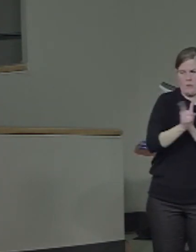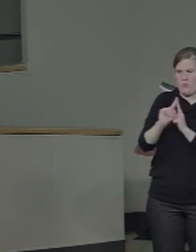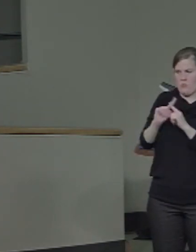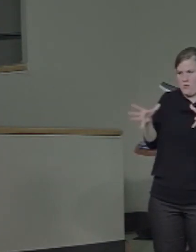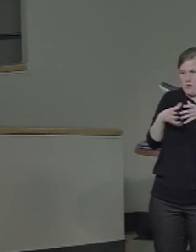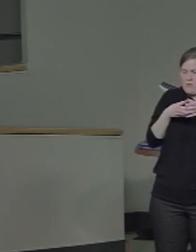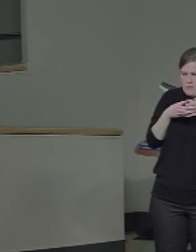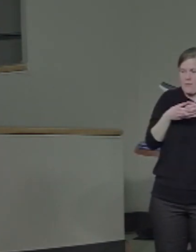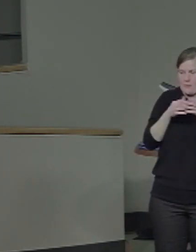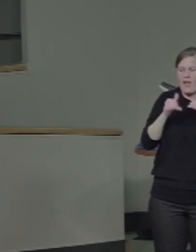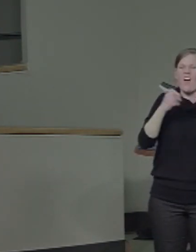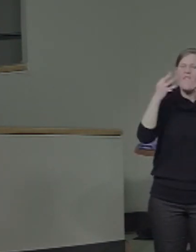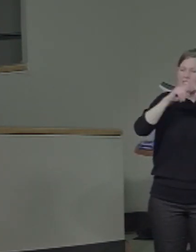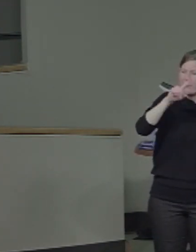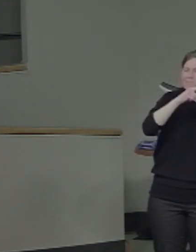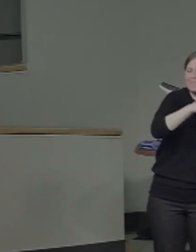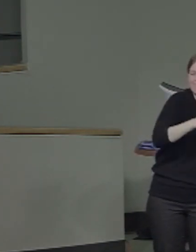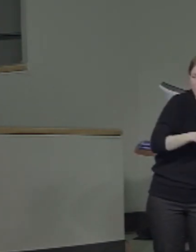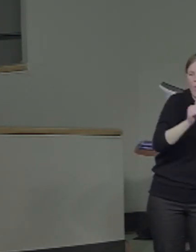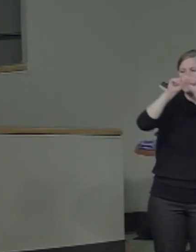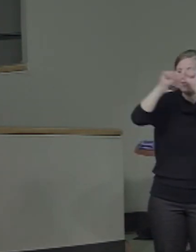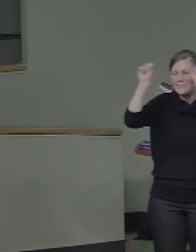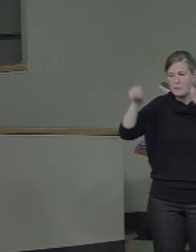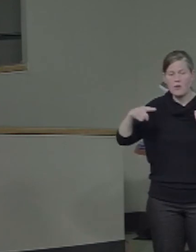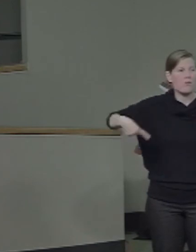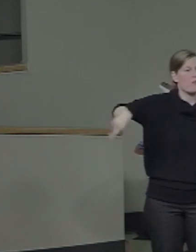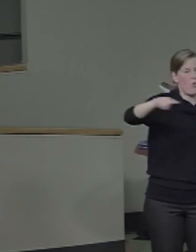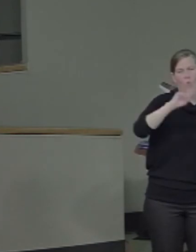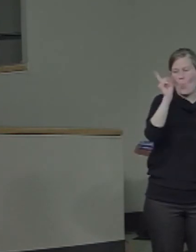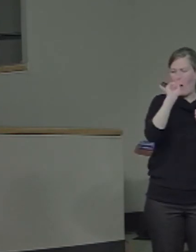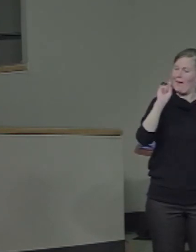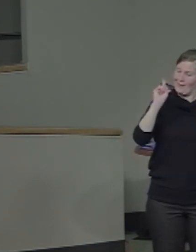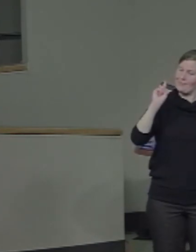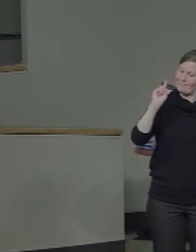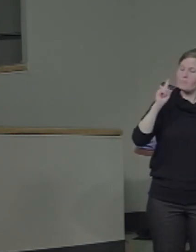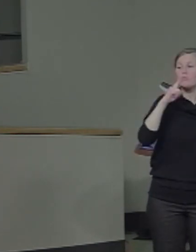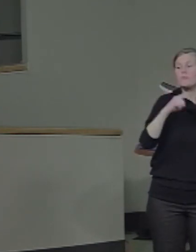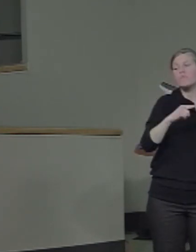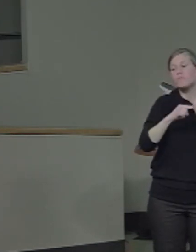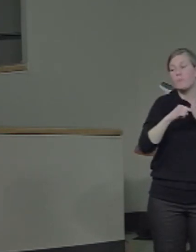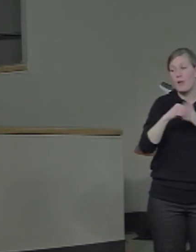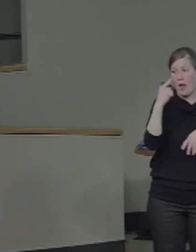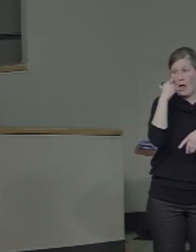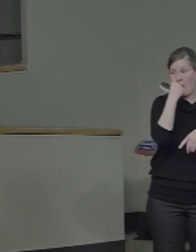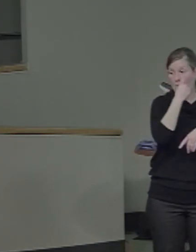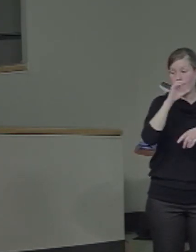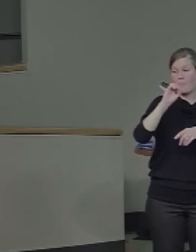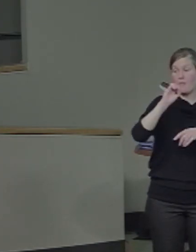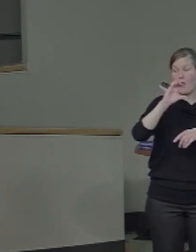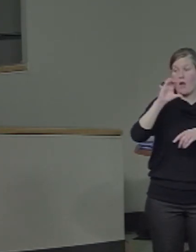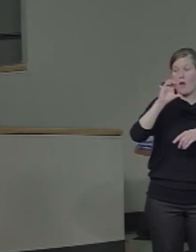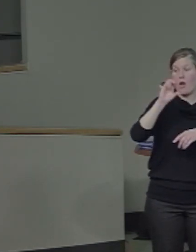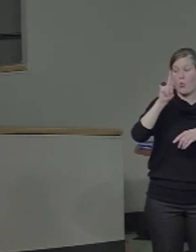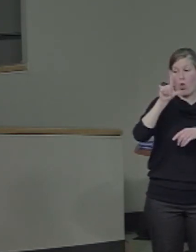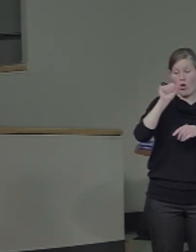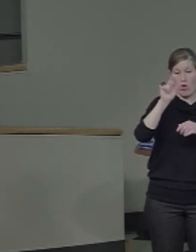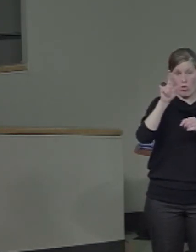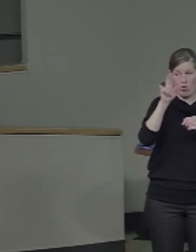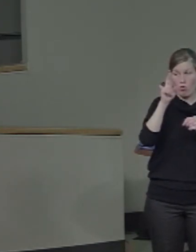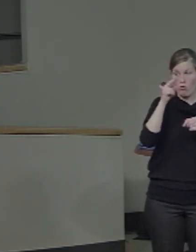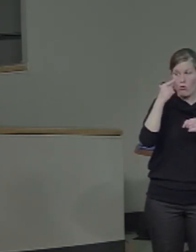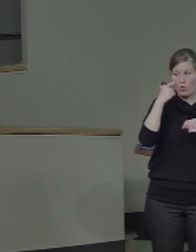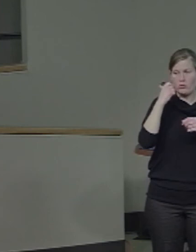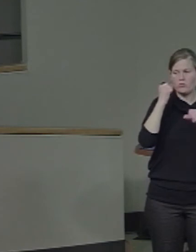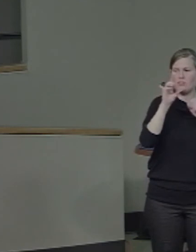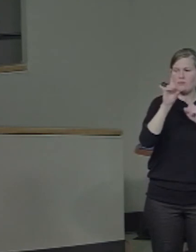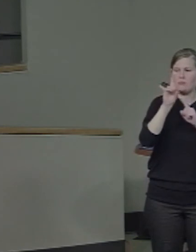in ocular dominance columns, where you have information from the left eye and information from the right